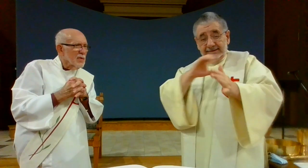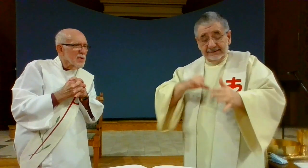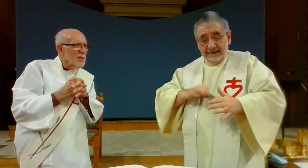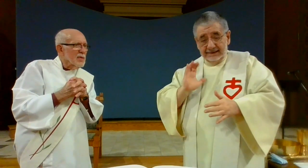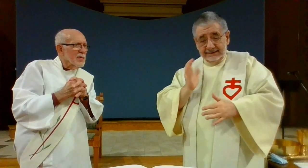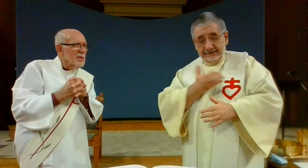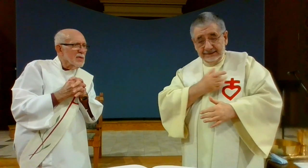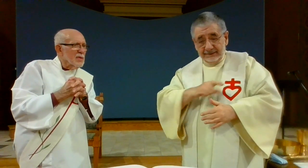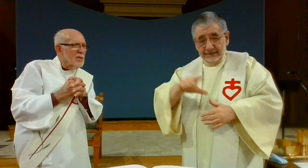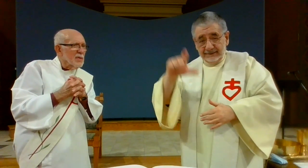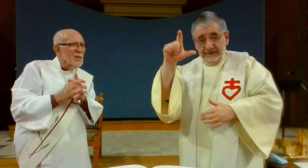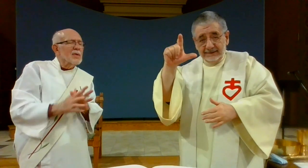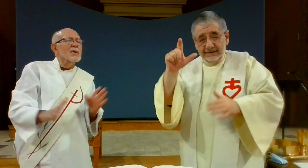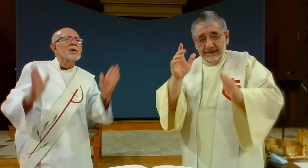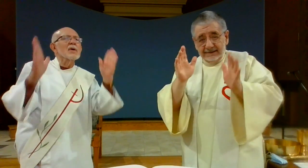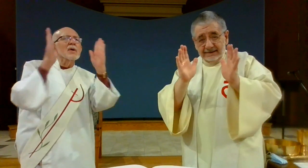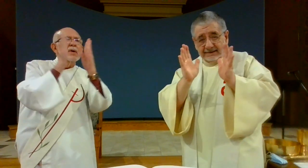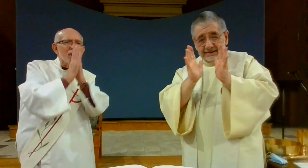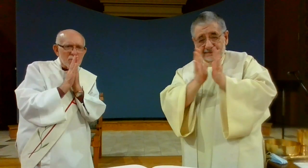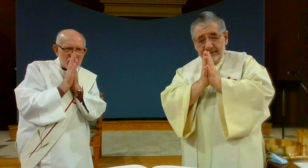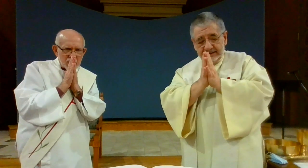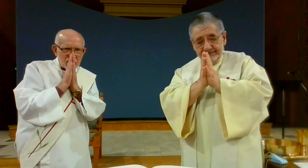through jesus christ our lord amen